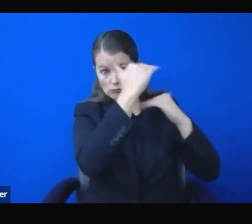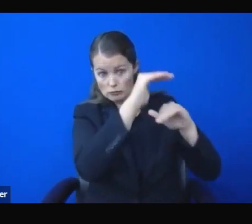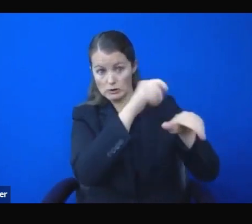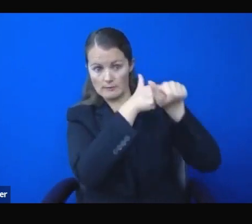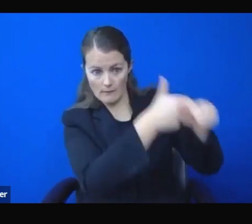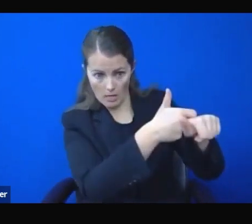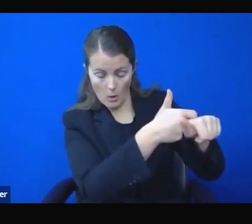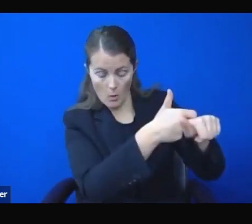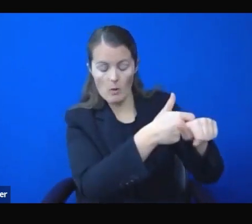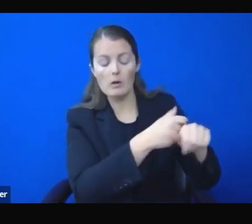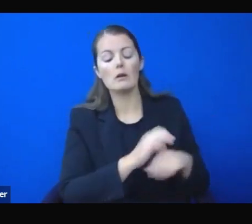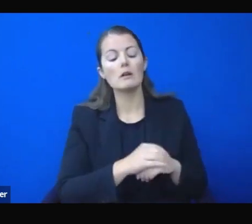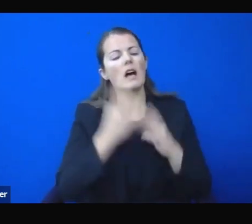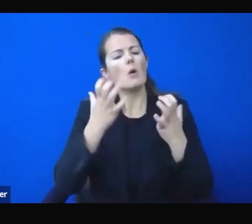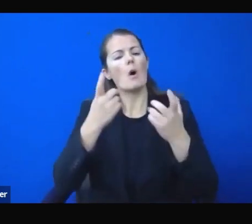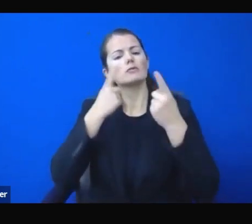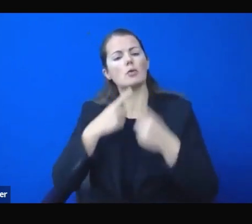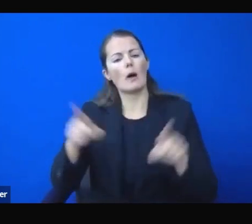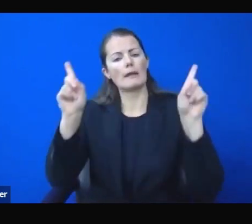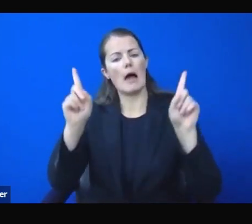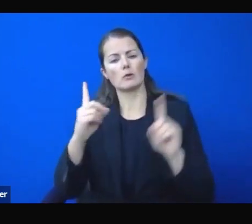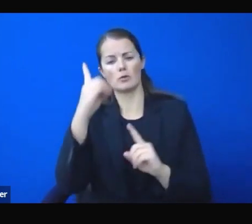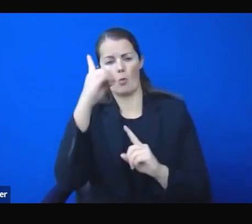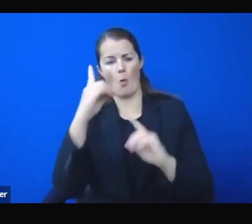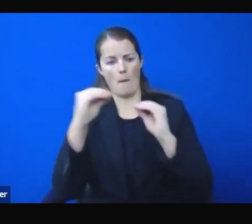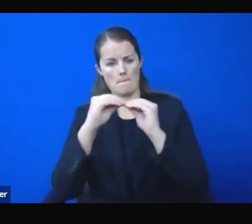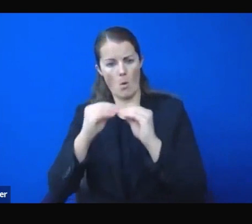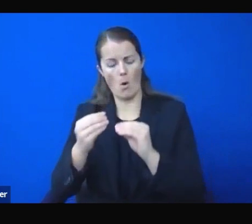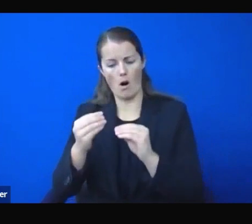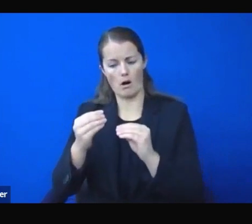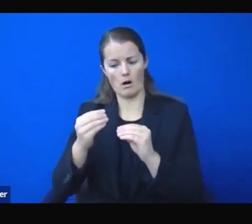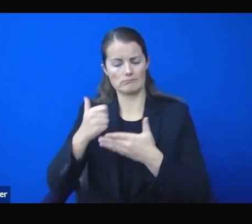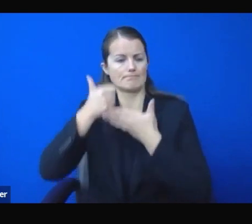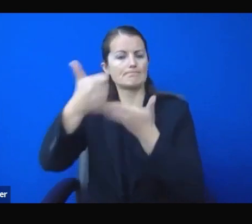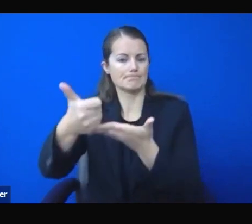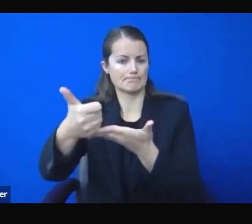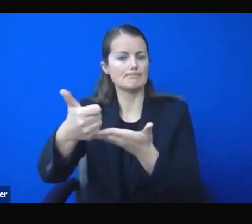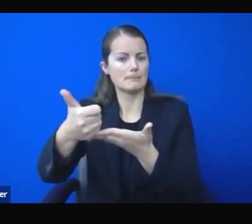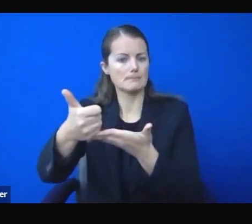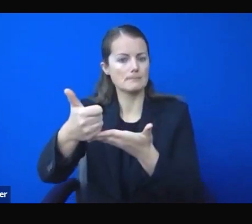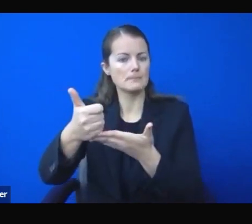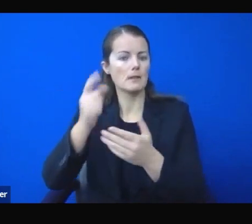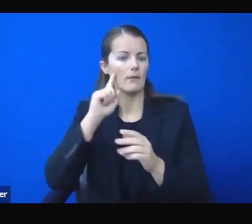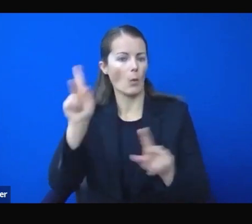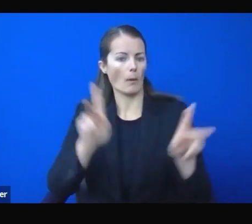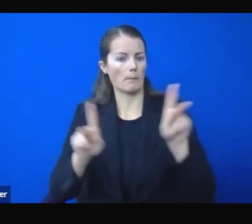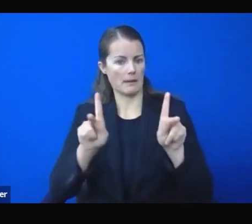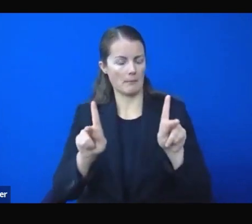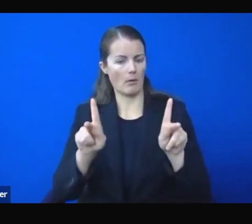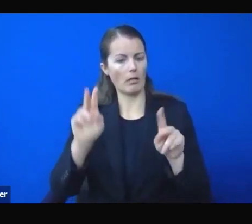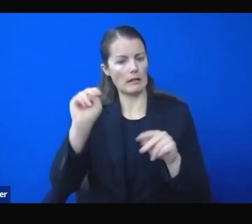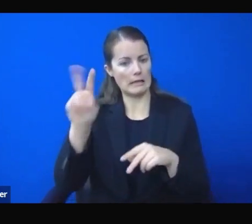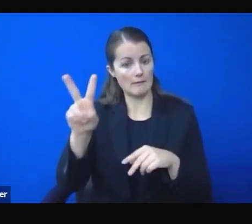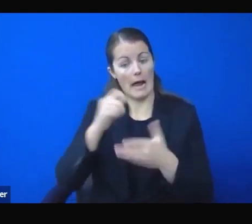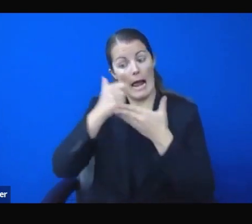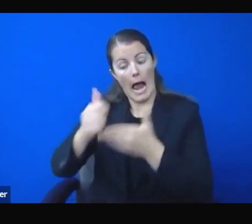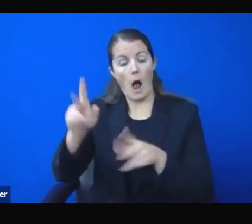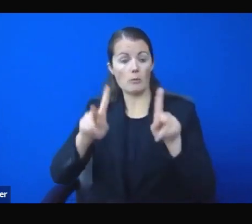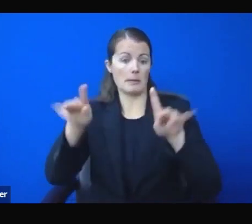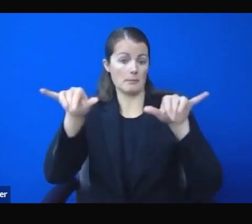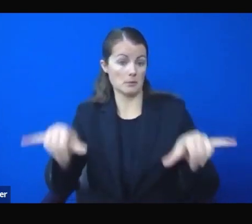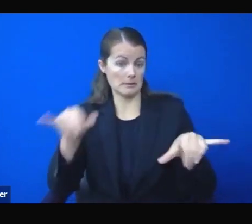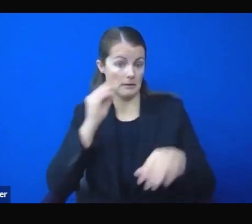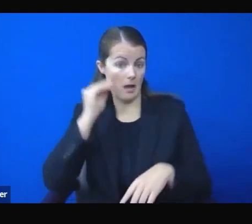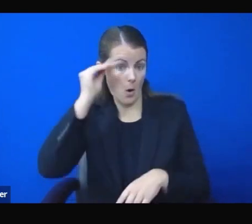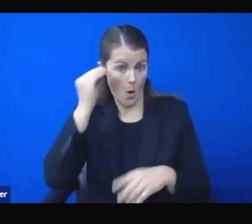something that will greatly assist in keeping Nevadans in the safest place they can be in their homes. Tomorrow,